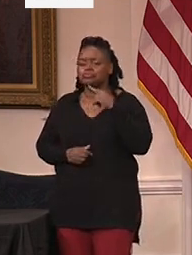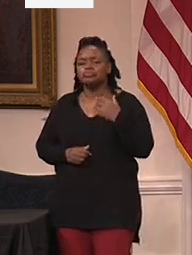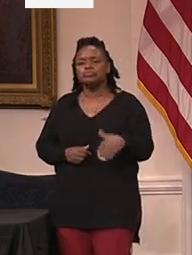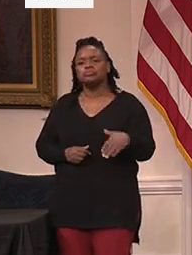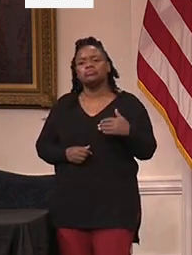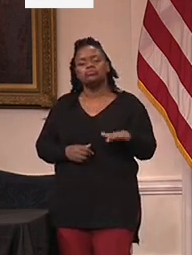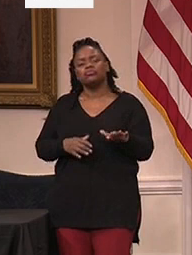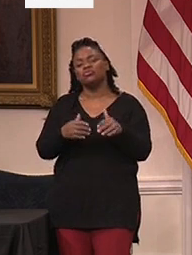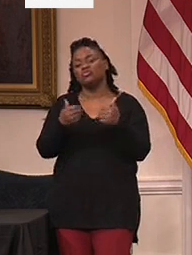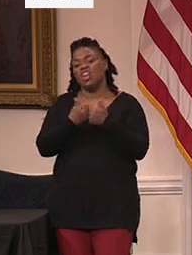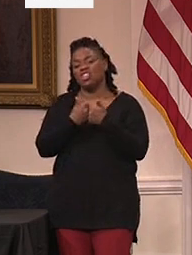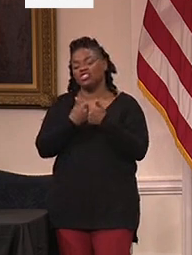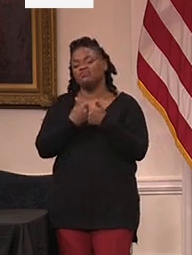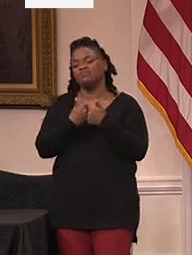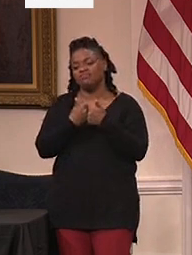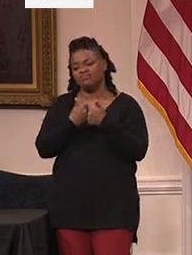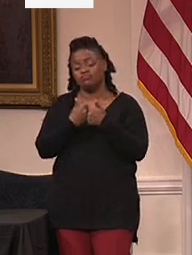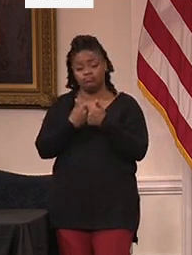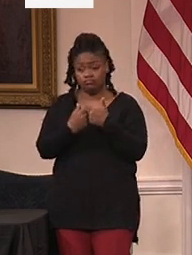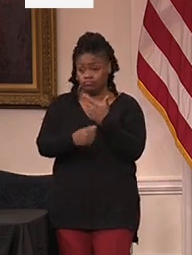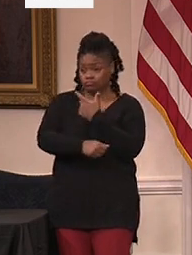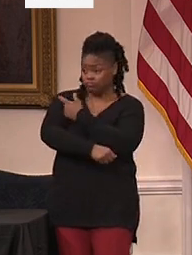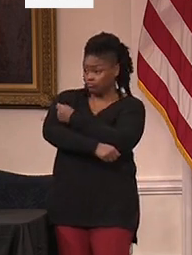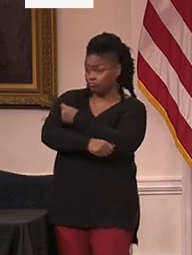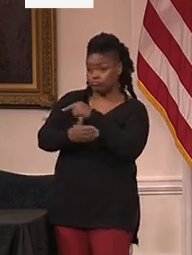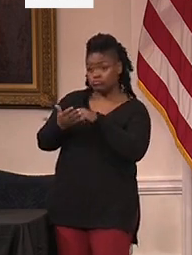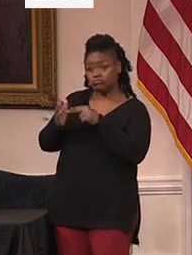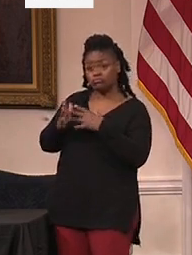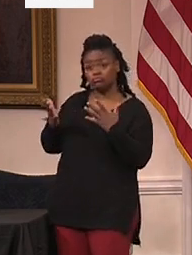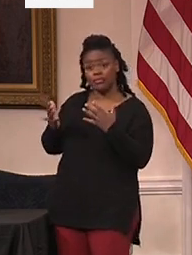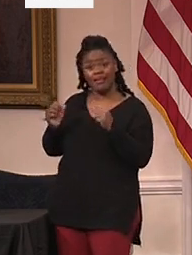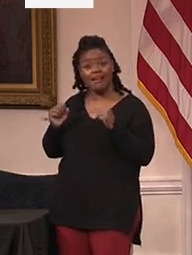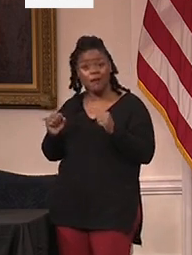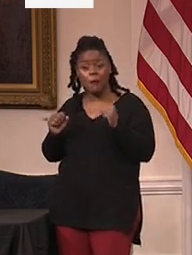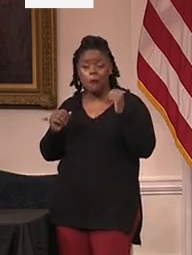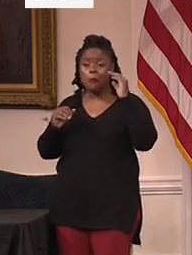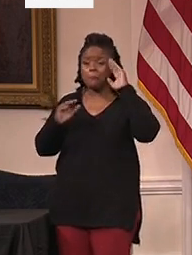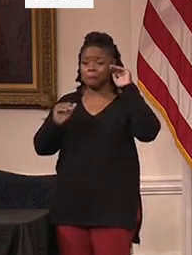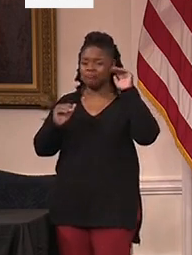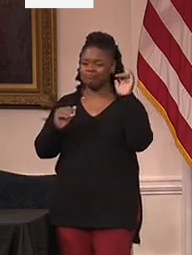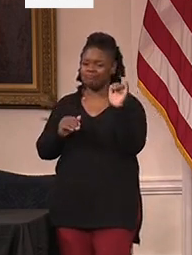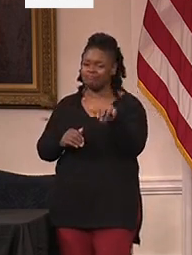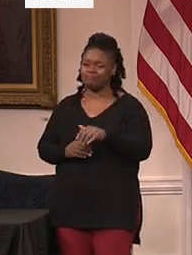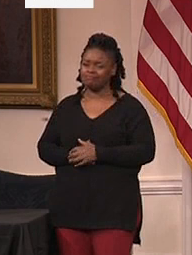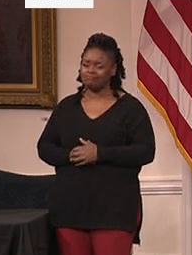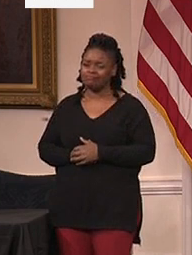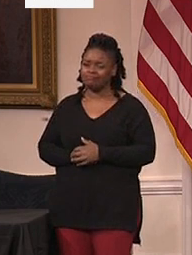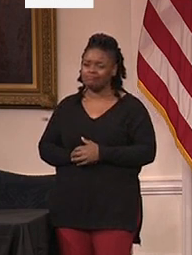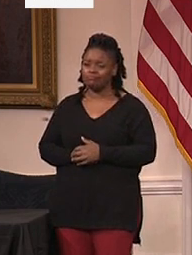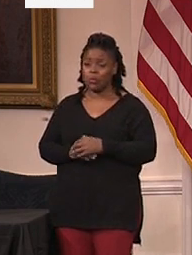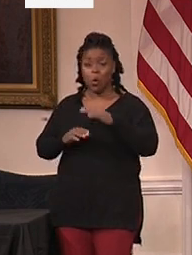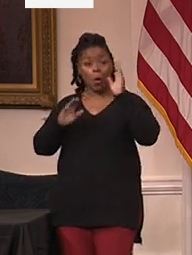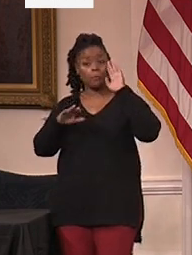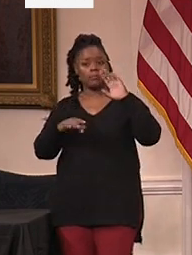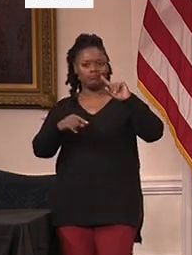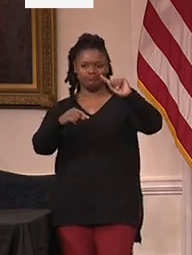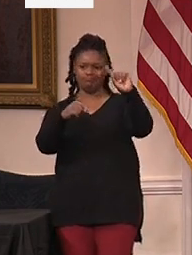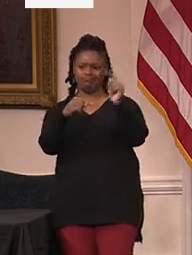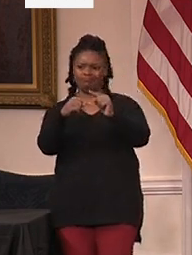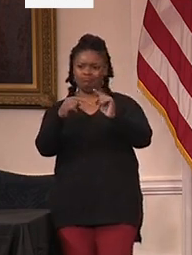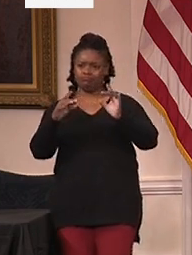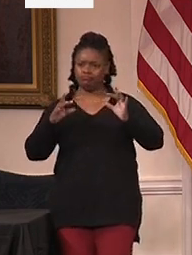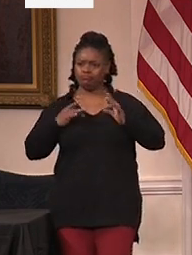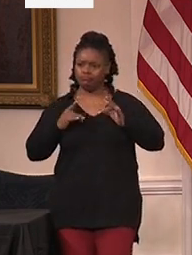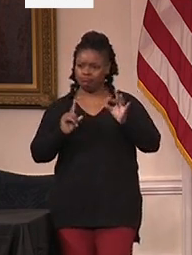COVID. But the vaccine provides hope. Hope of not only slowing this virus, but defeating it.